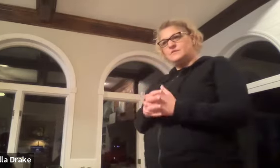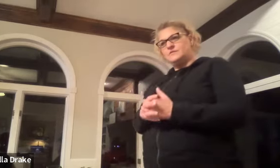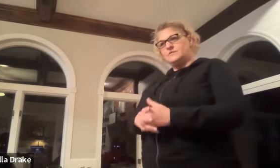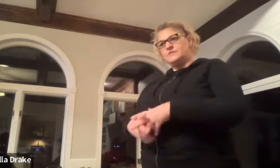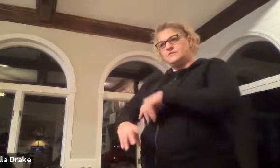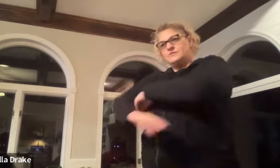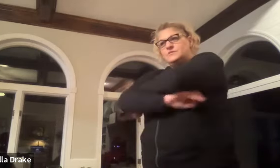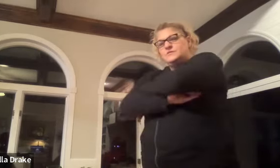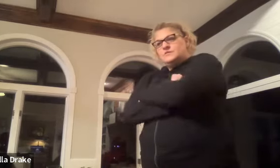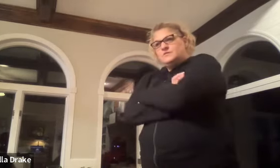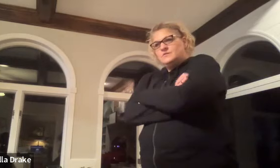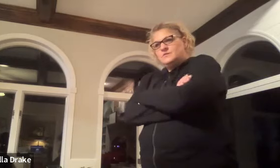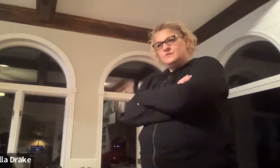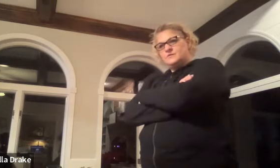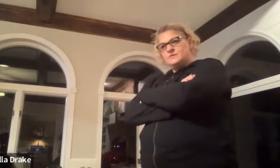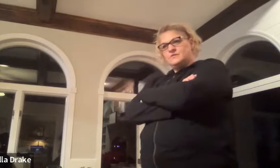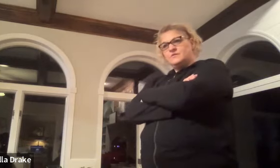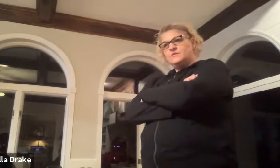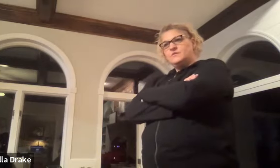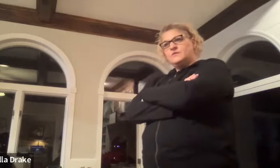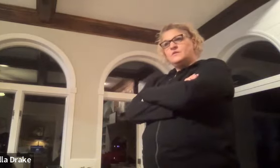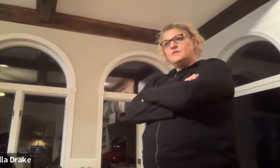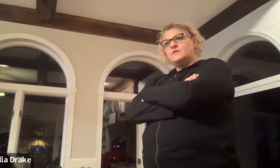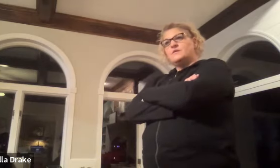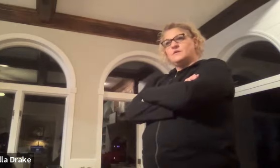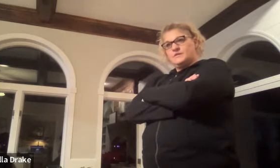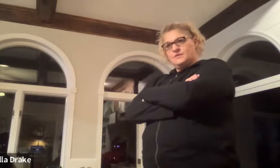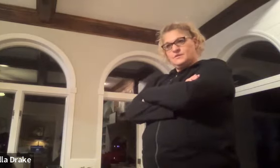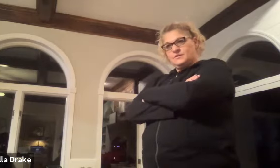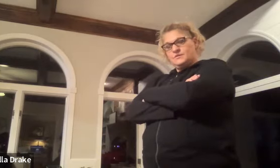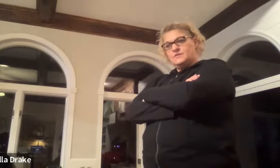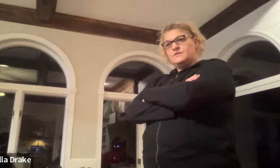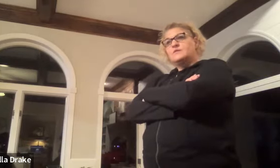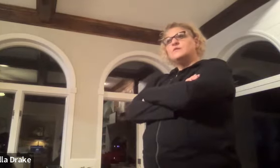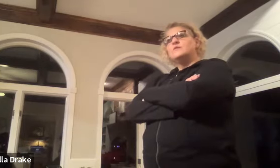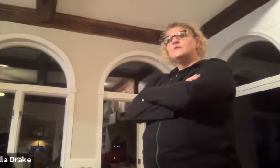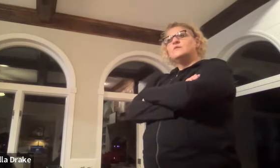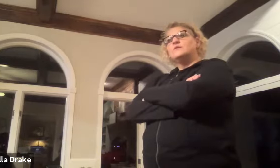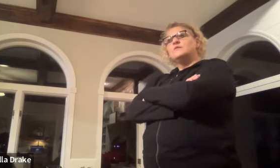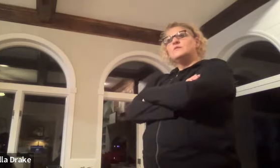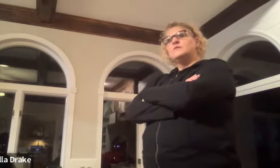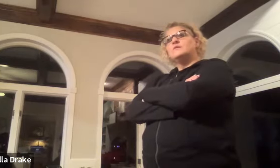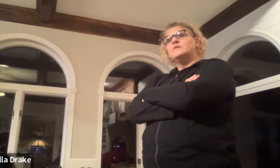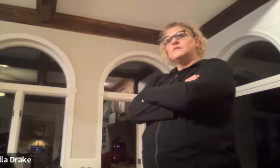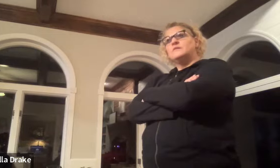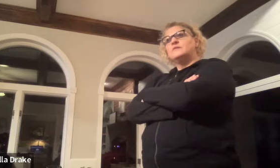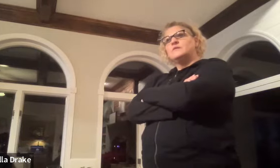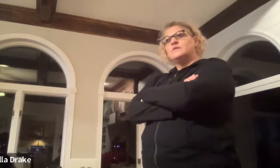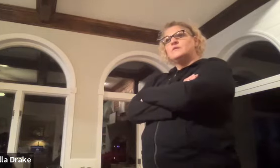or like a month ago and another one two months ago and they were